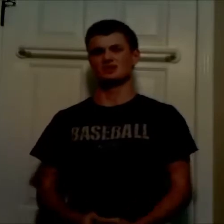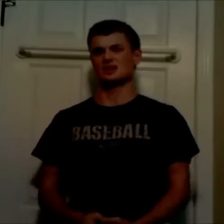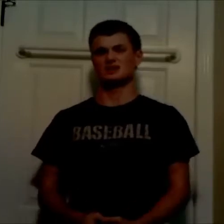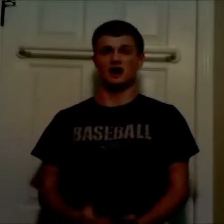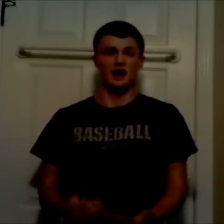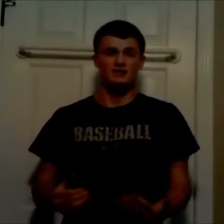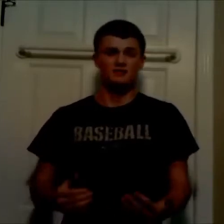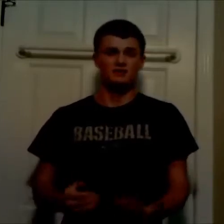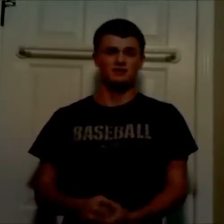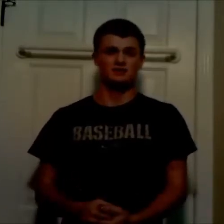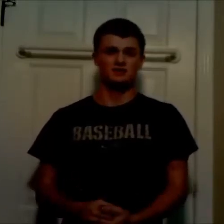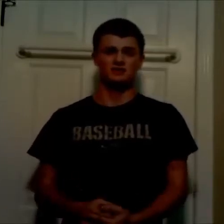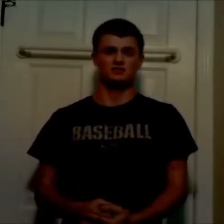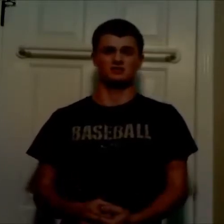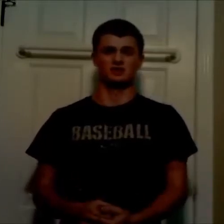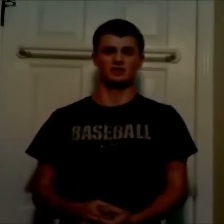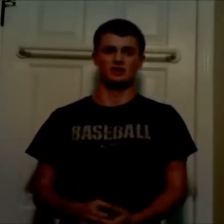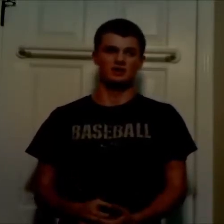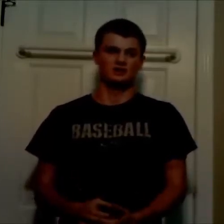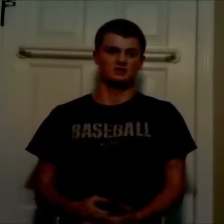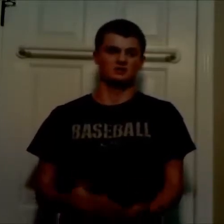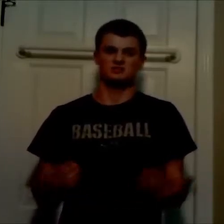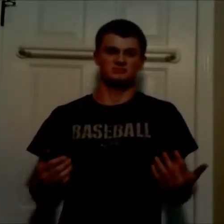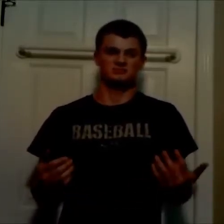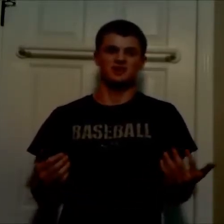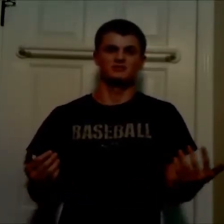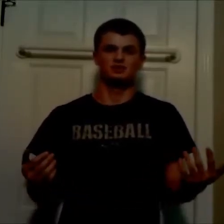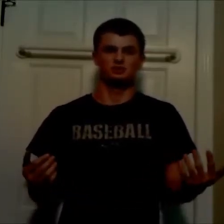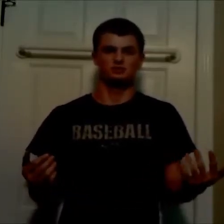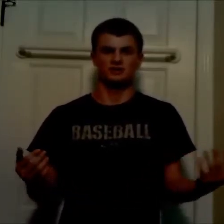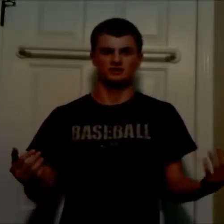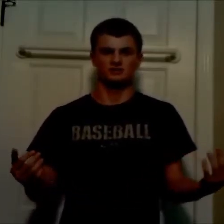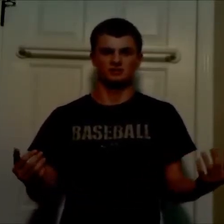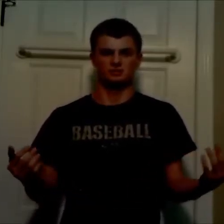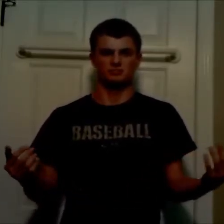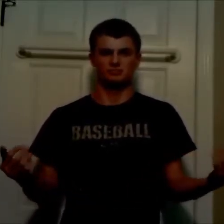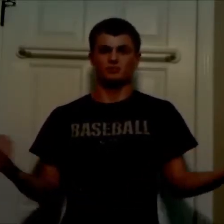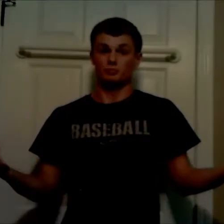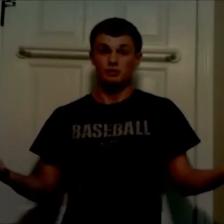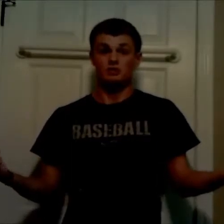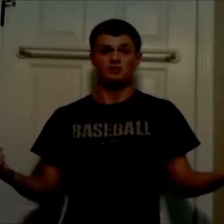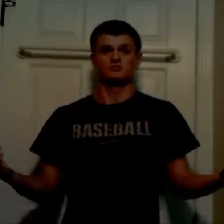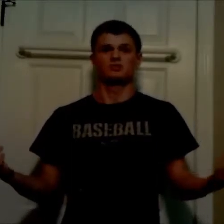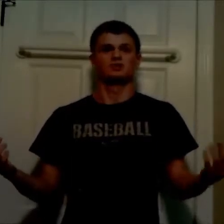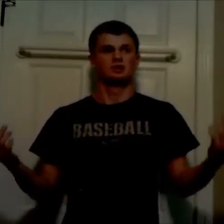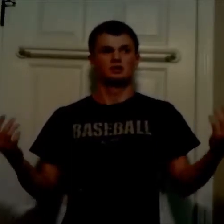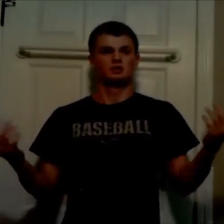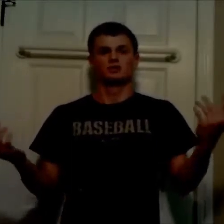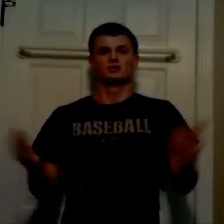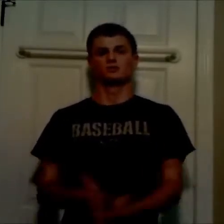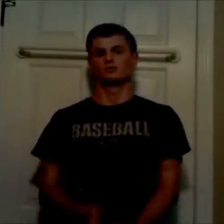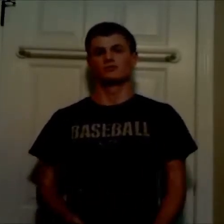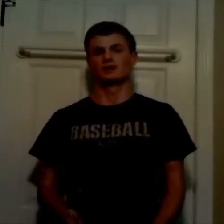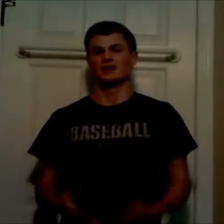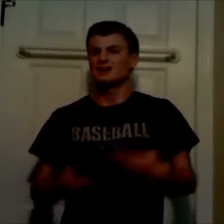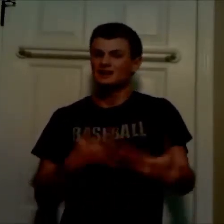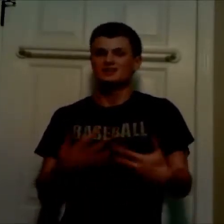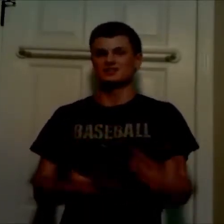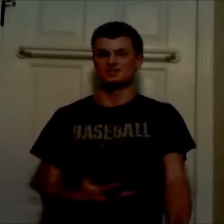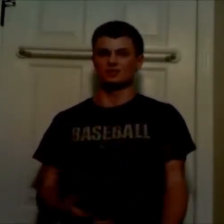really like it. I didn't find anything interesting in it. Just, yeah, the visual effects. They're pretty good, but... I can't get into the